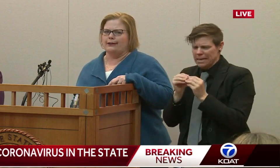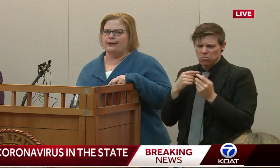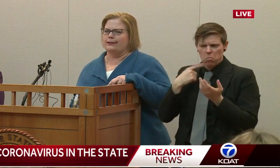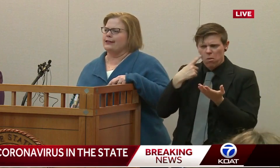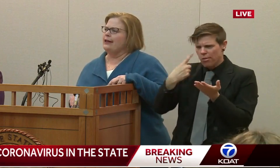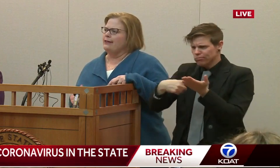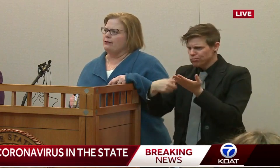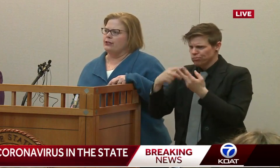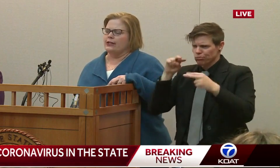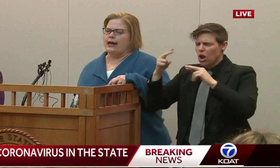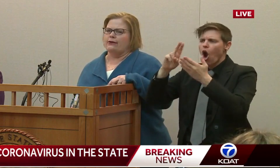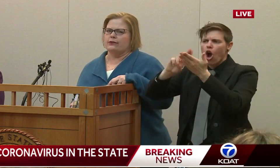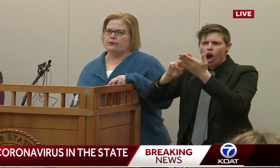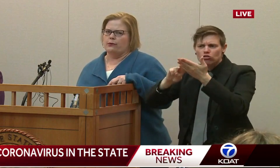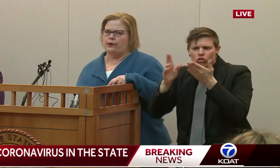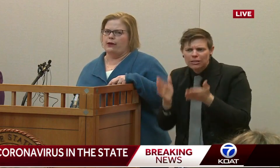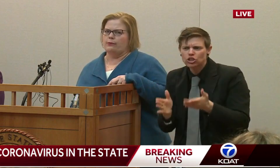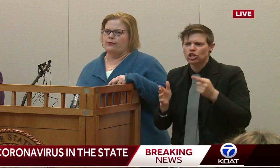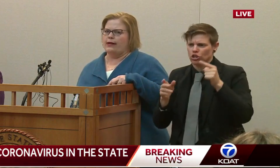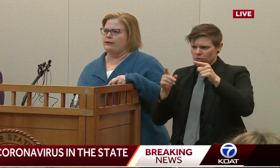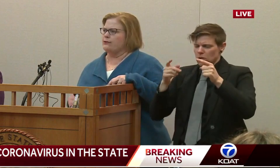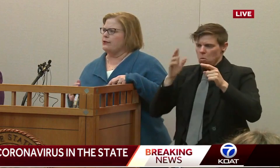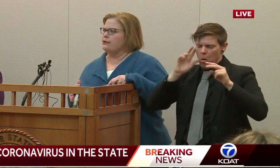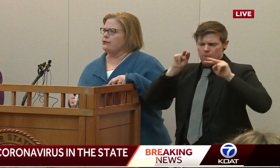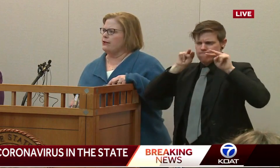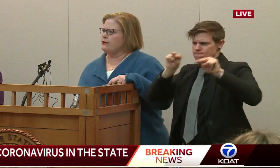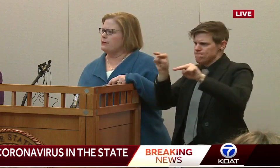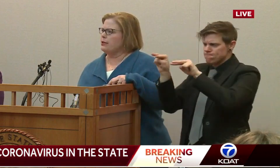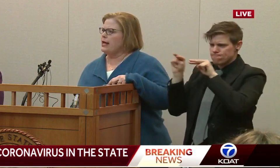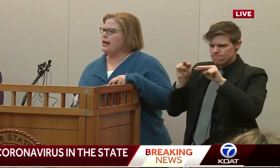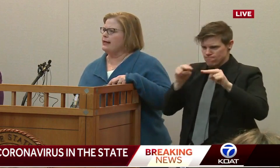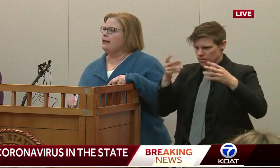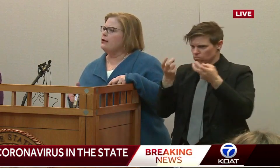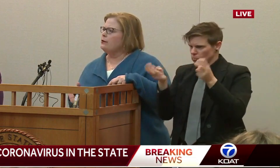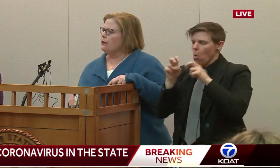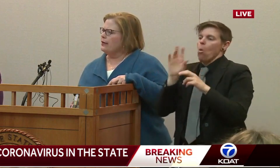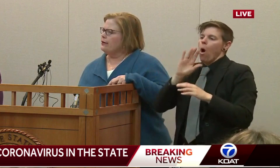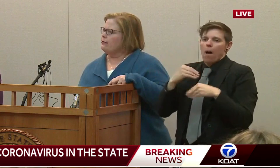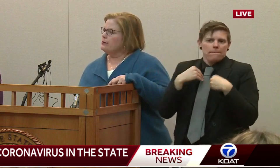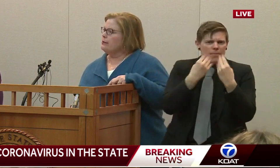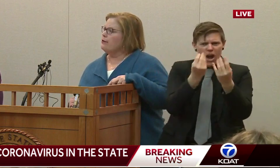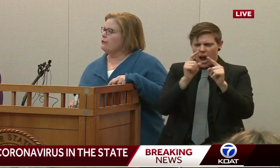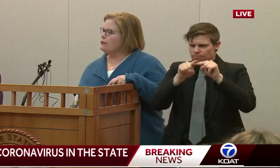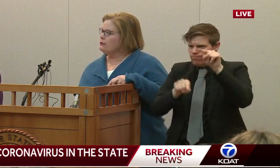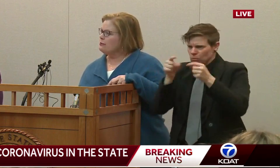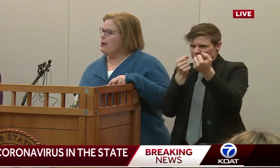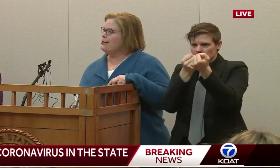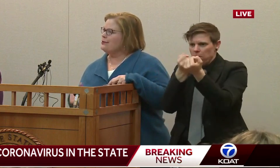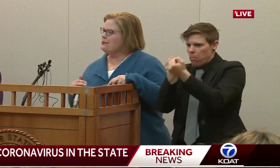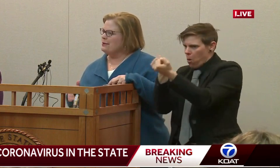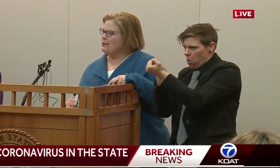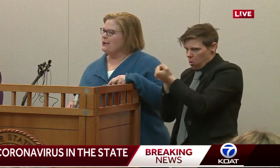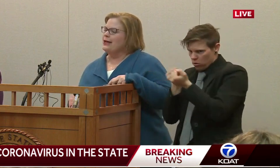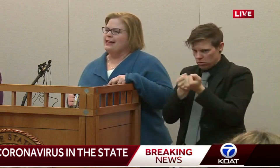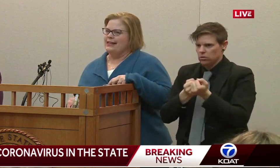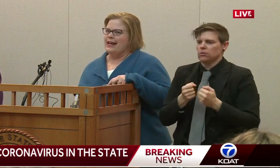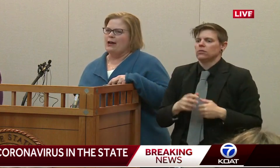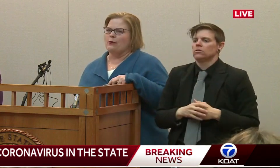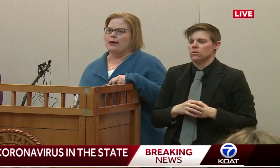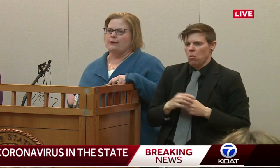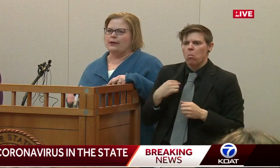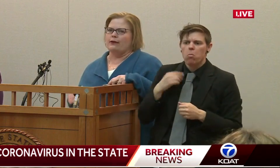all on high alert. They're reaching out. They're supporting our providers with issues around supply. We're hearing from some of our first responders. People